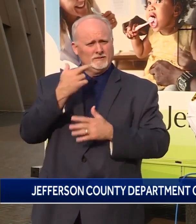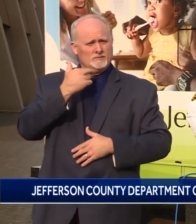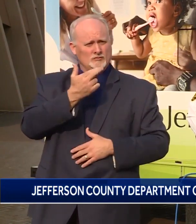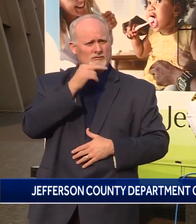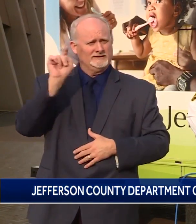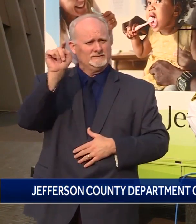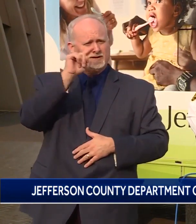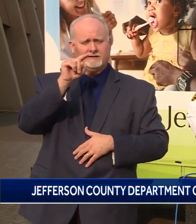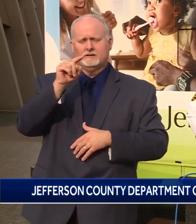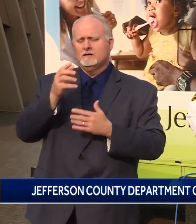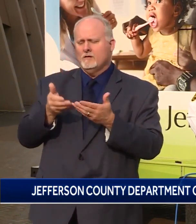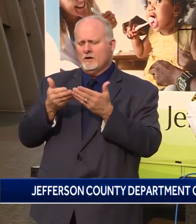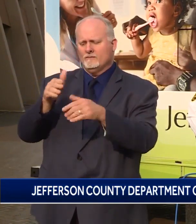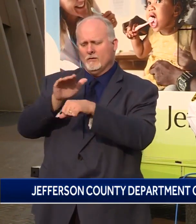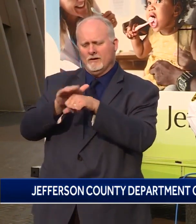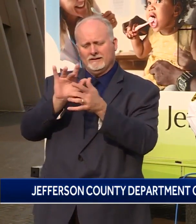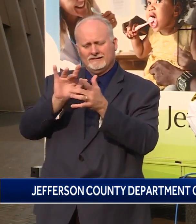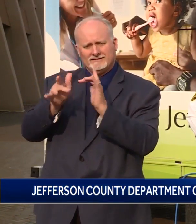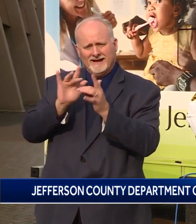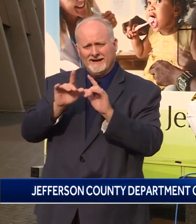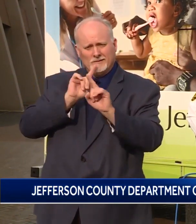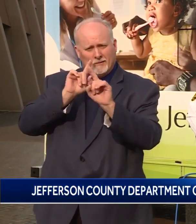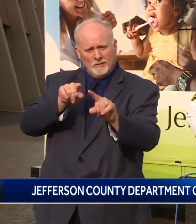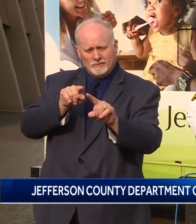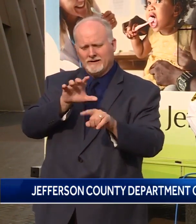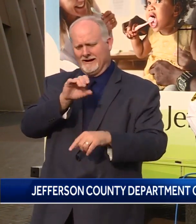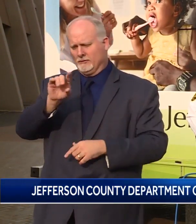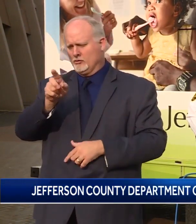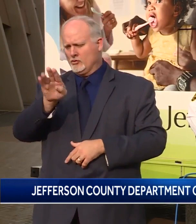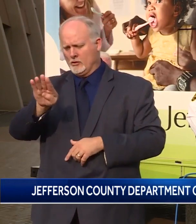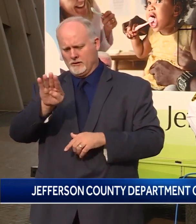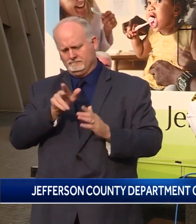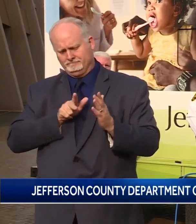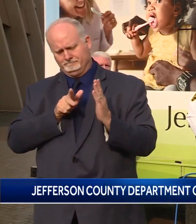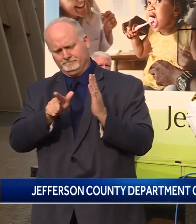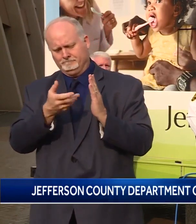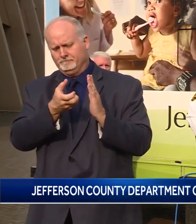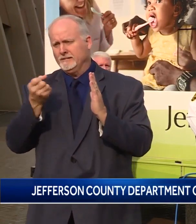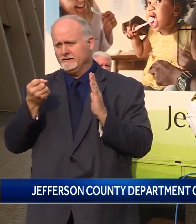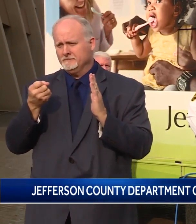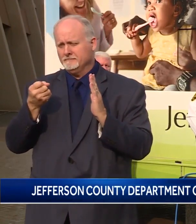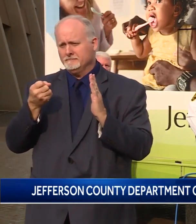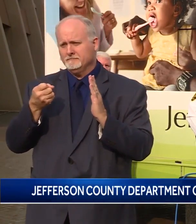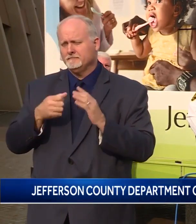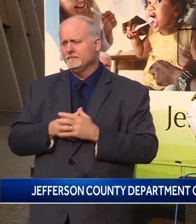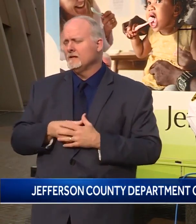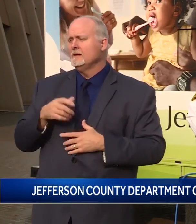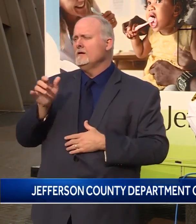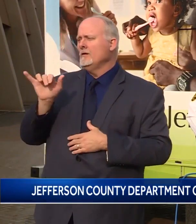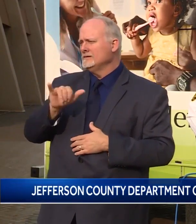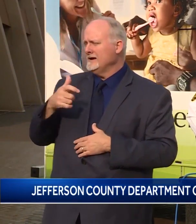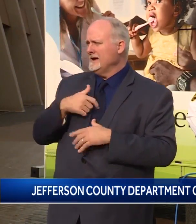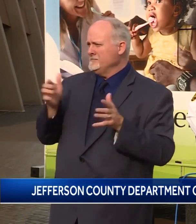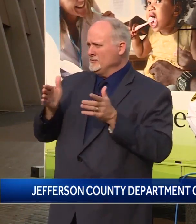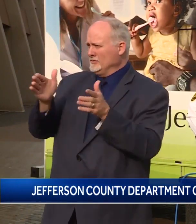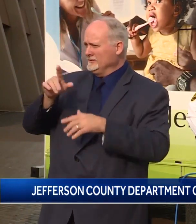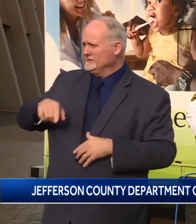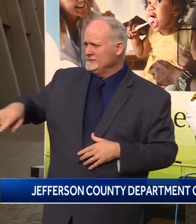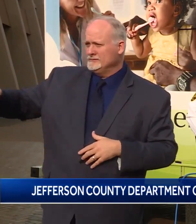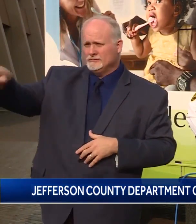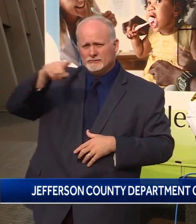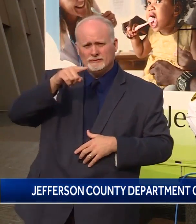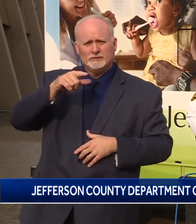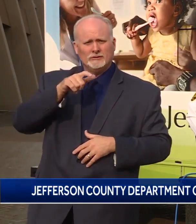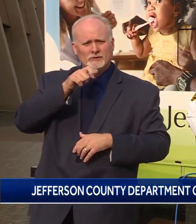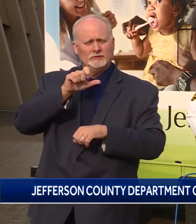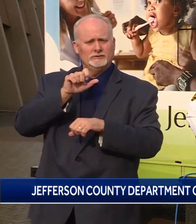to offer online ordering and curbside pickup. I will just add that I'm also encouraging all of you in the